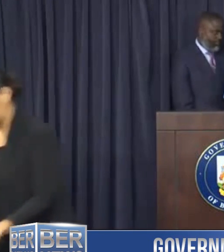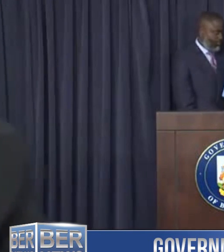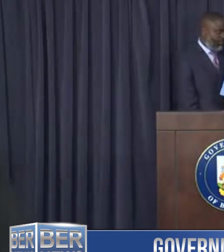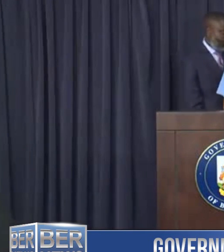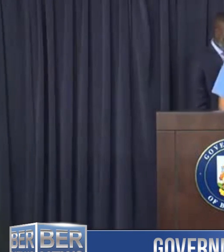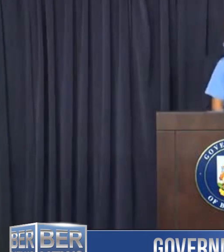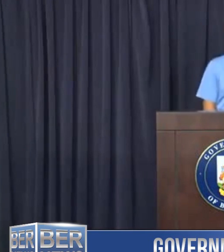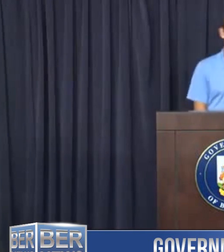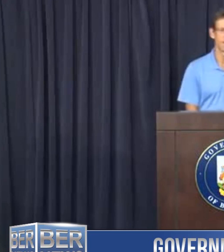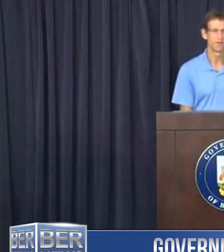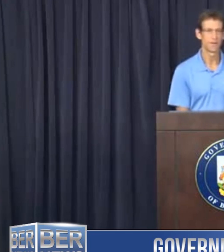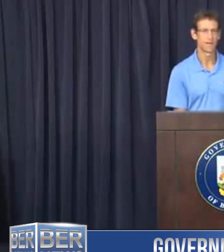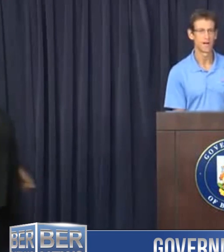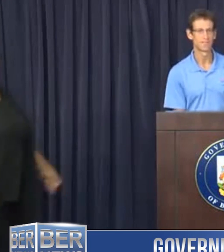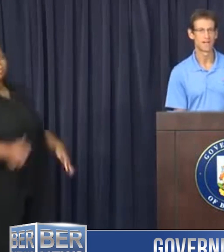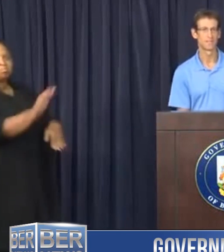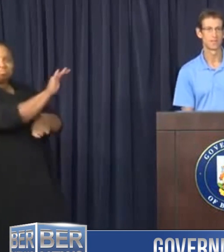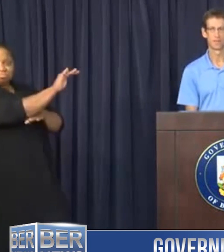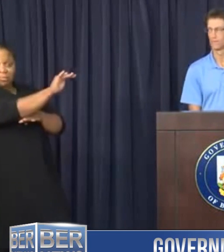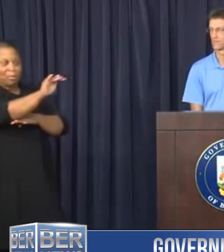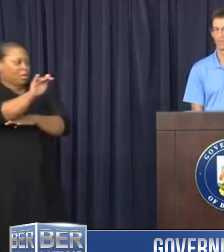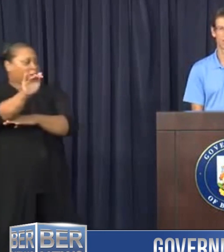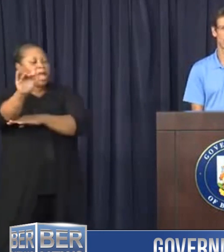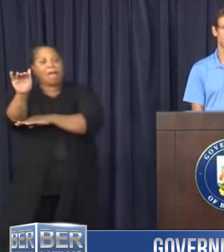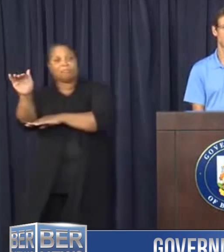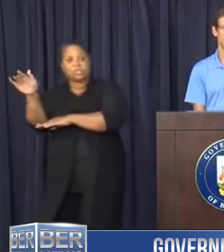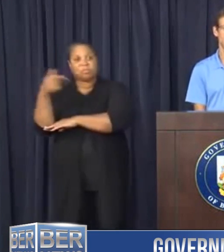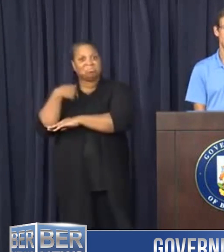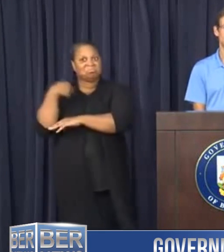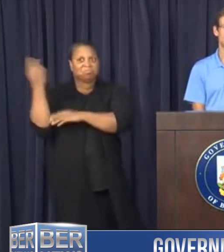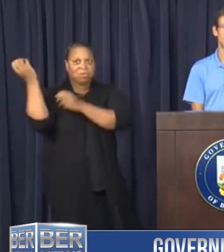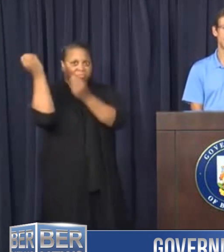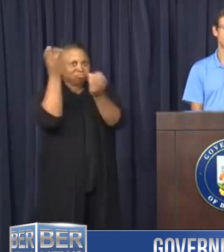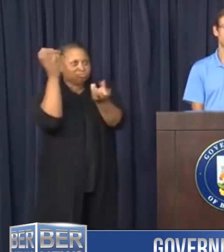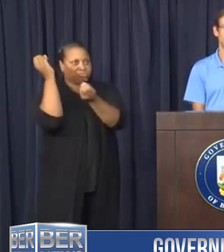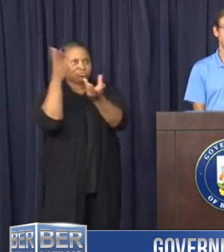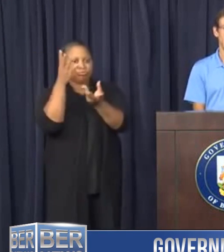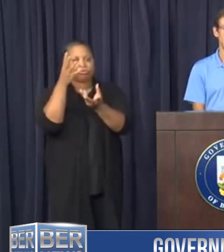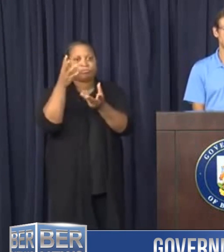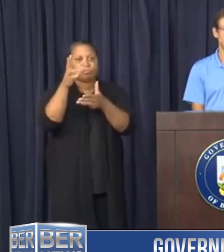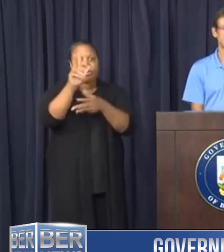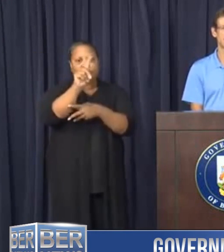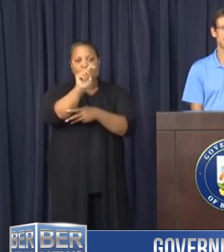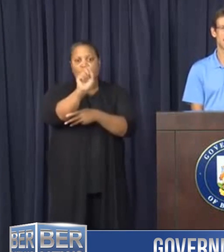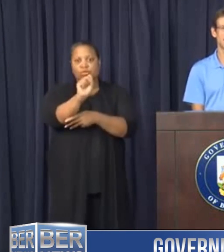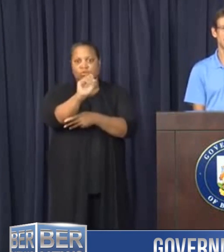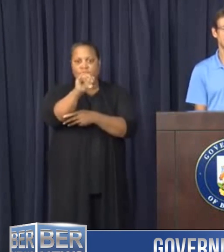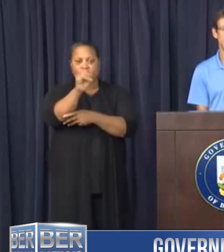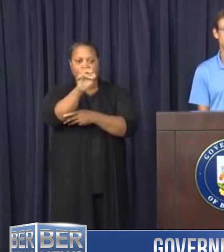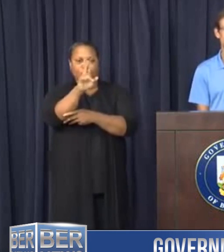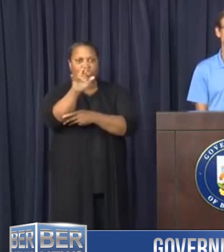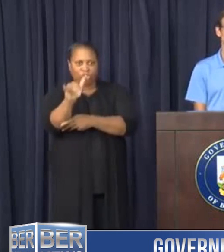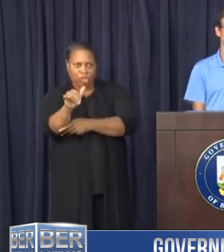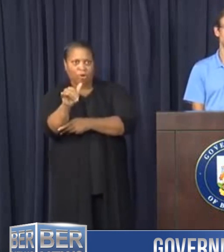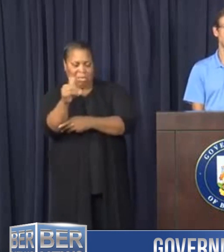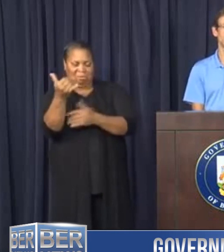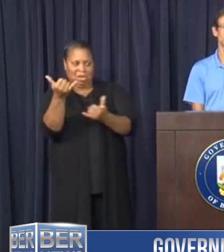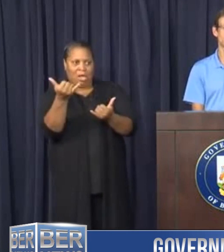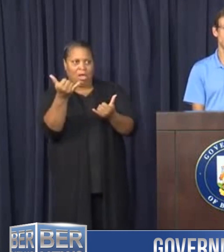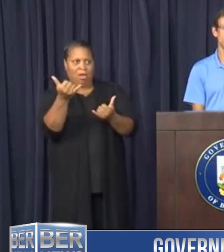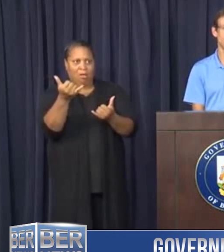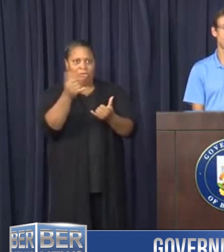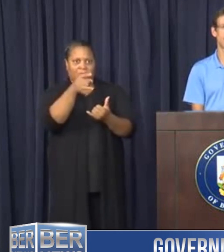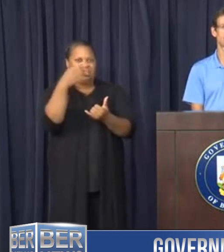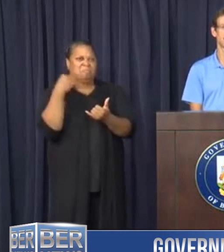Good afternoon. So I'll provide everyone an update on Tropical Storm Jerry. As the Minister said, it is a weakening tropical